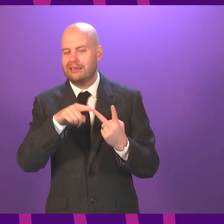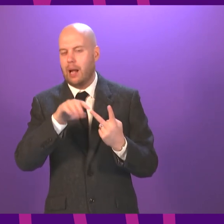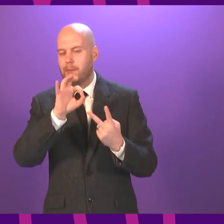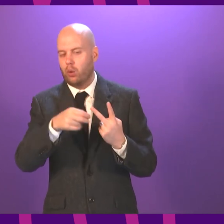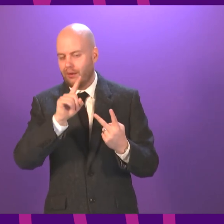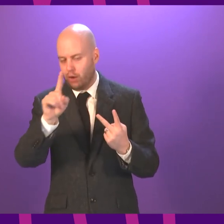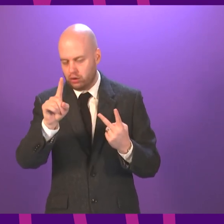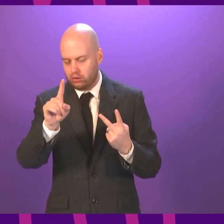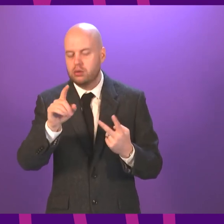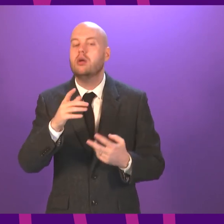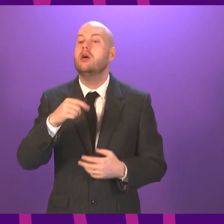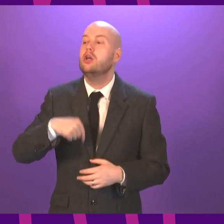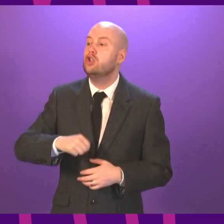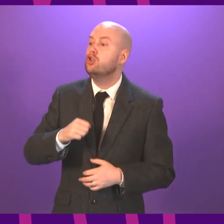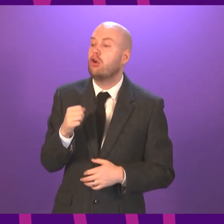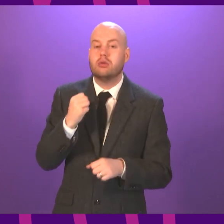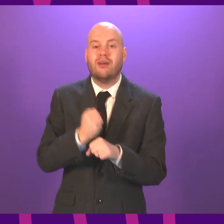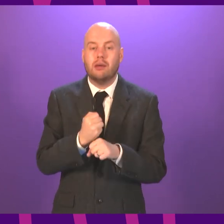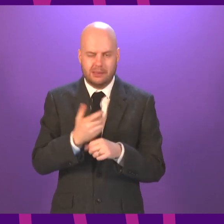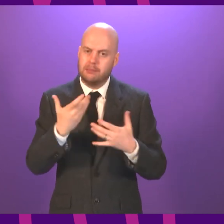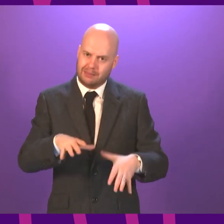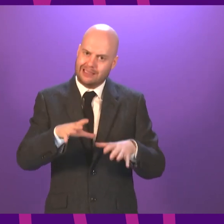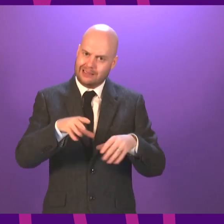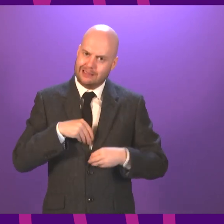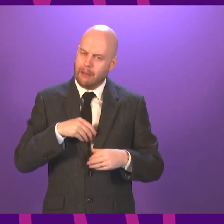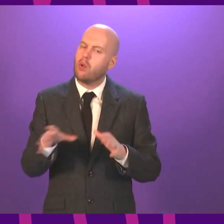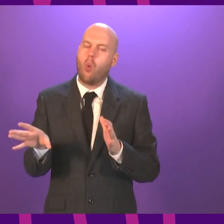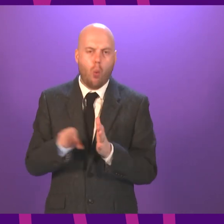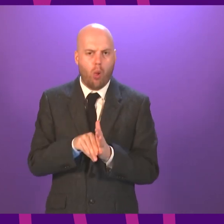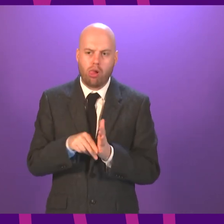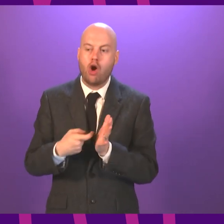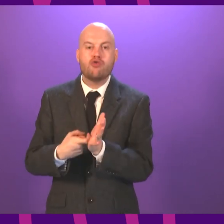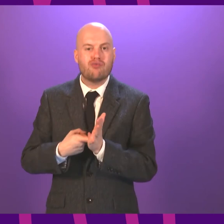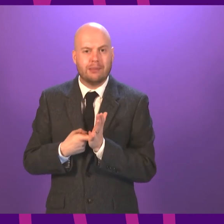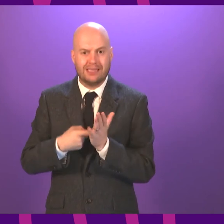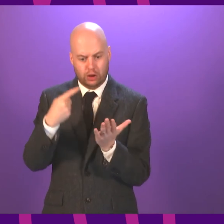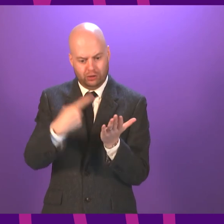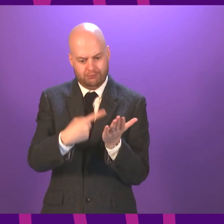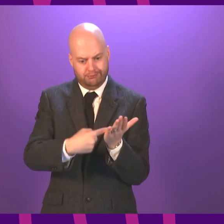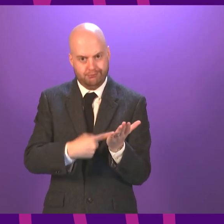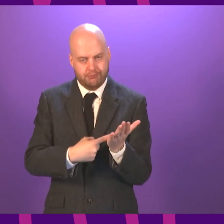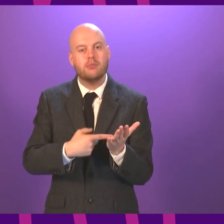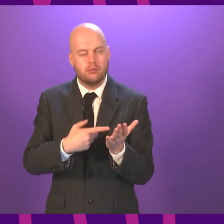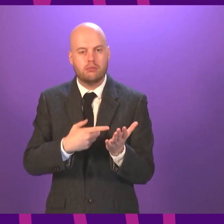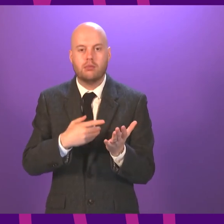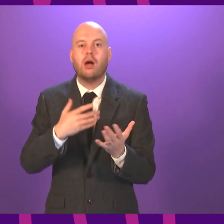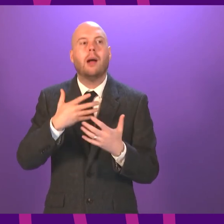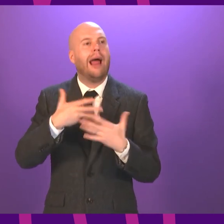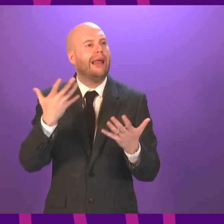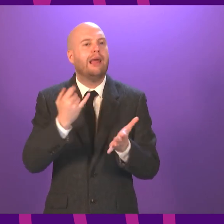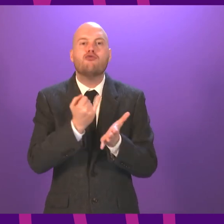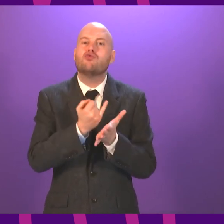accepted all of the recommendations in the 2018 audit of rejected referrals, and we are working